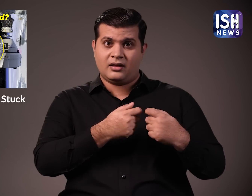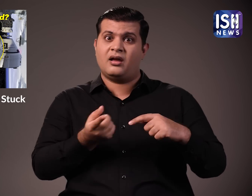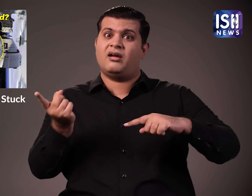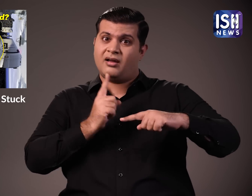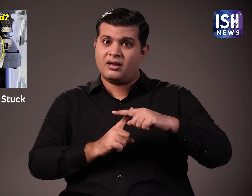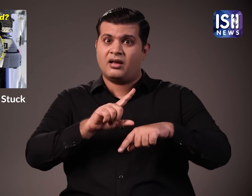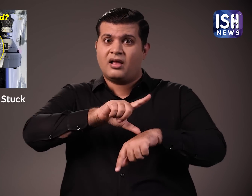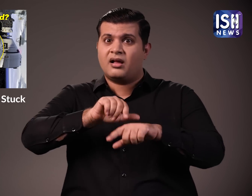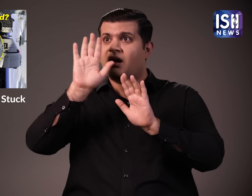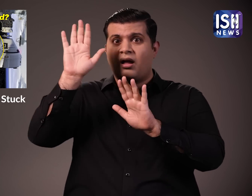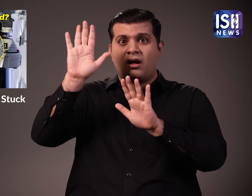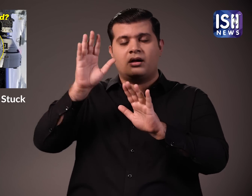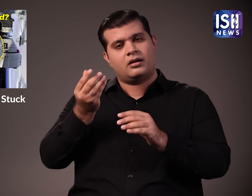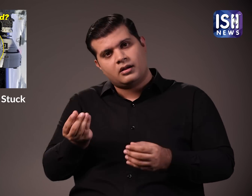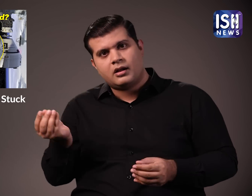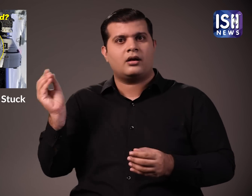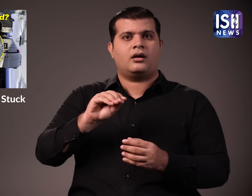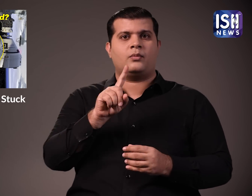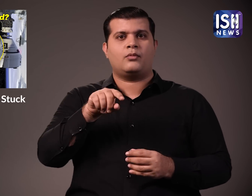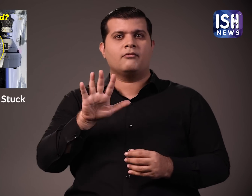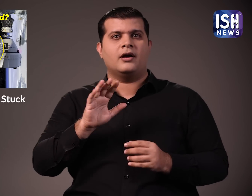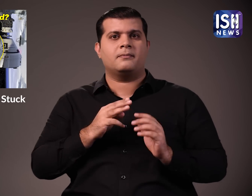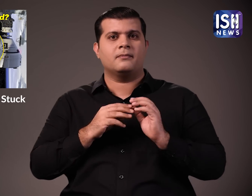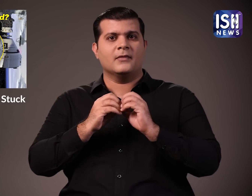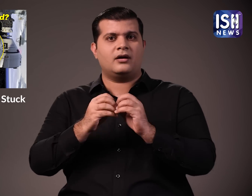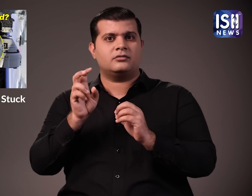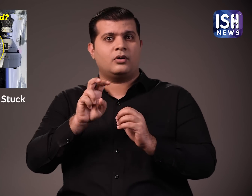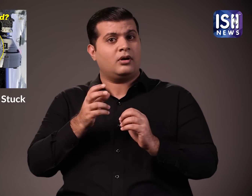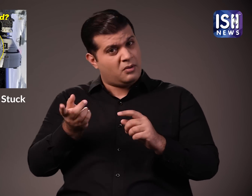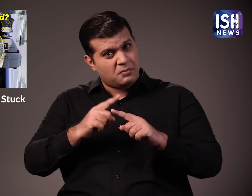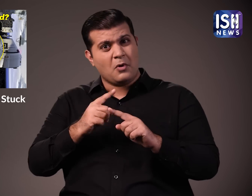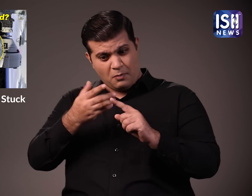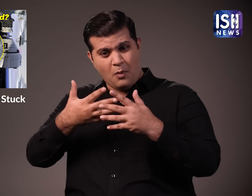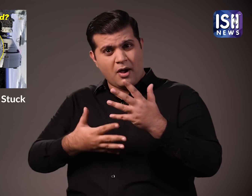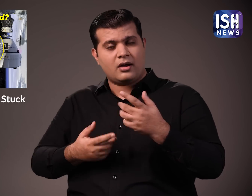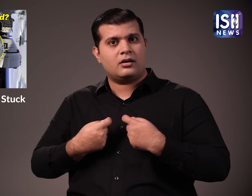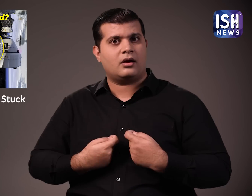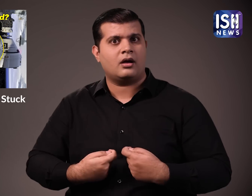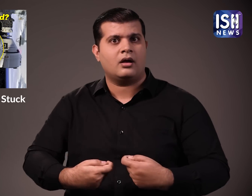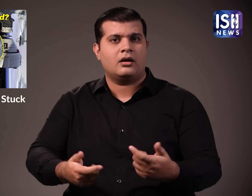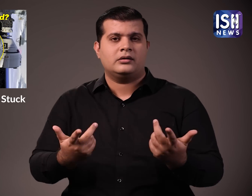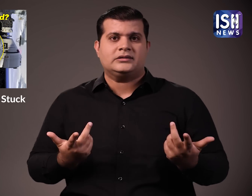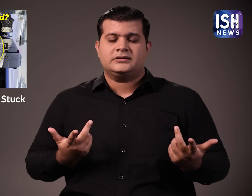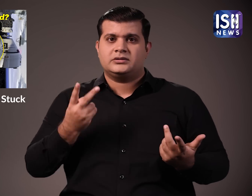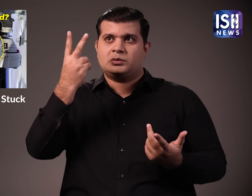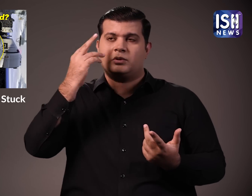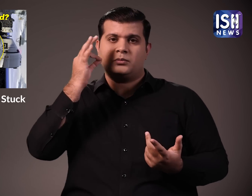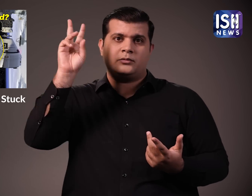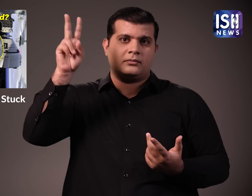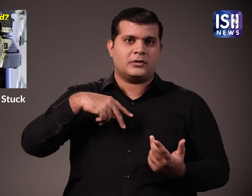and on top of that since they have already been stuck in space, another $1.5 billion have gone and a